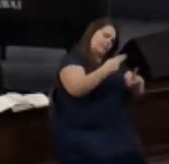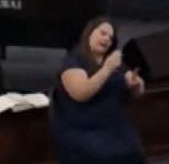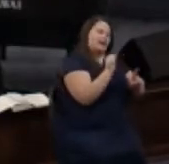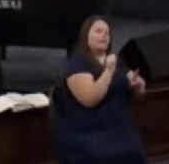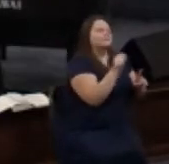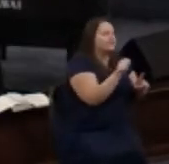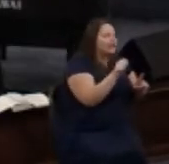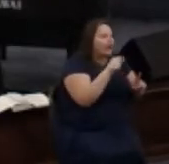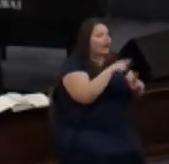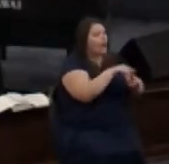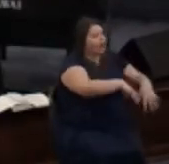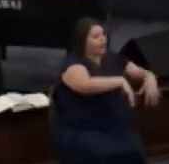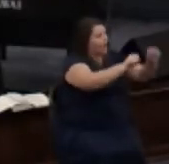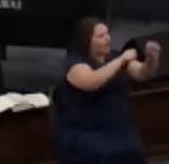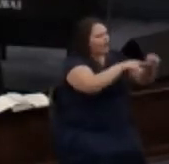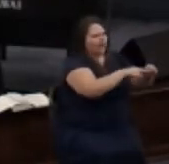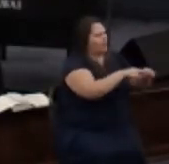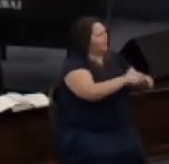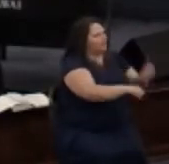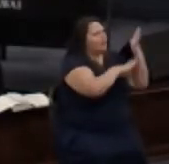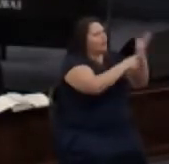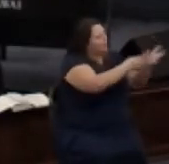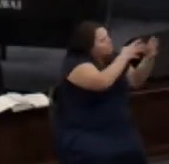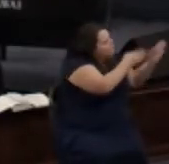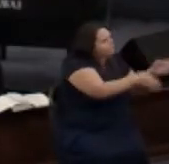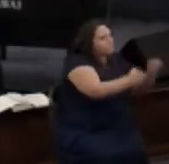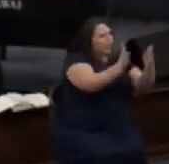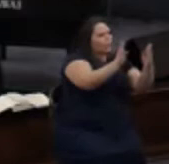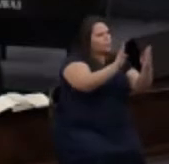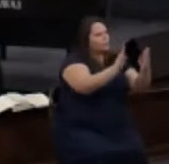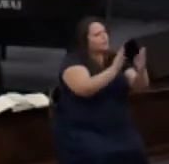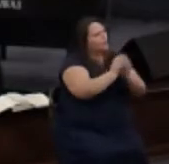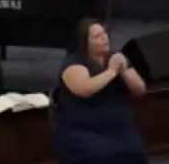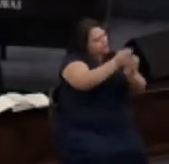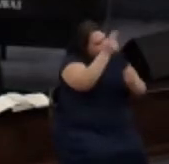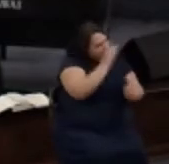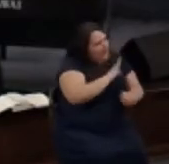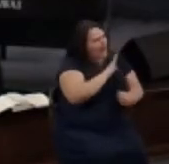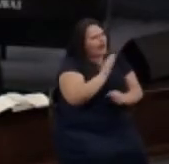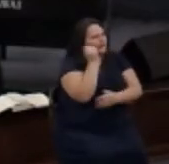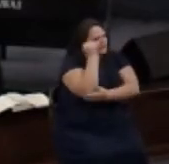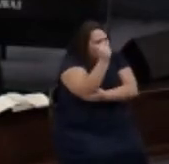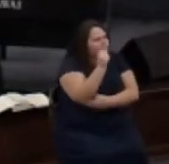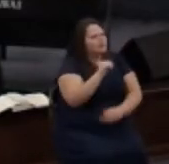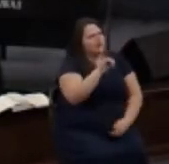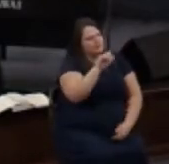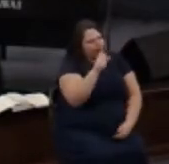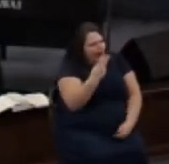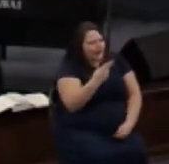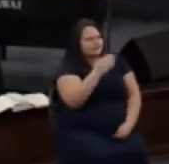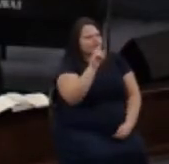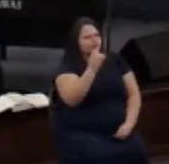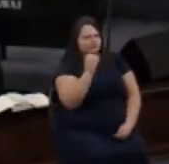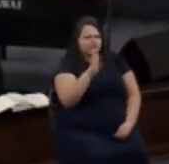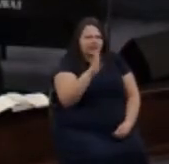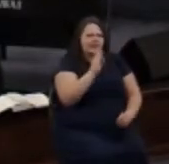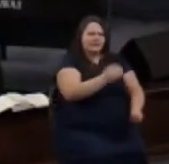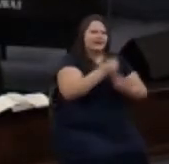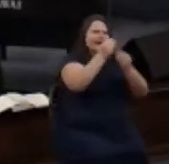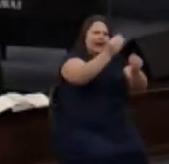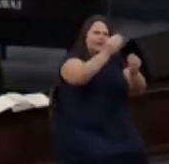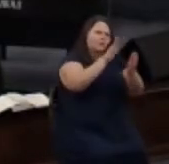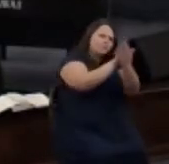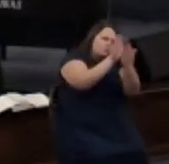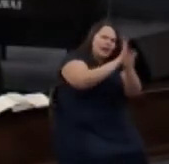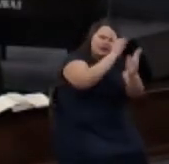and he returned them to worshiping the god of Abraham, Isaac, and Jacob and to give him praise and honor and after restoring